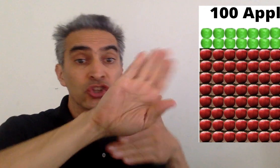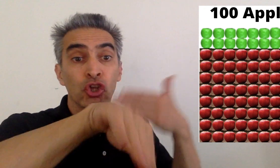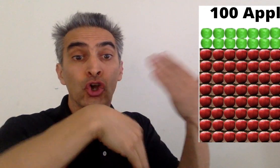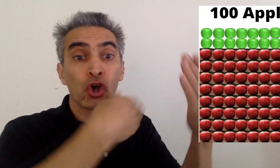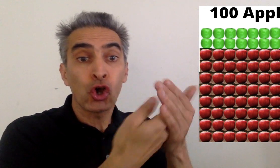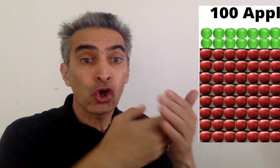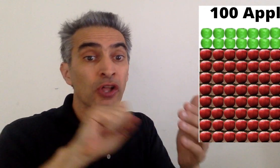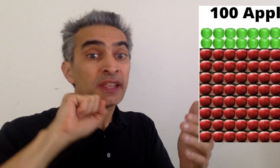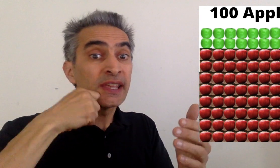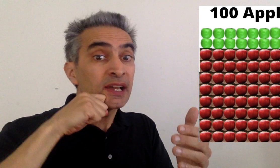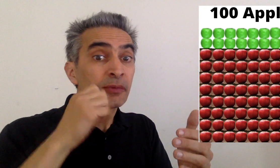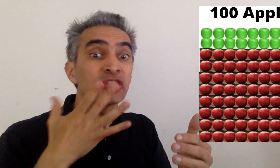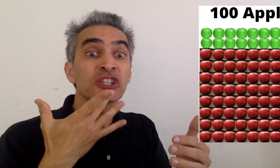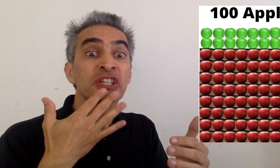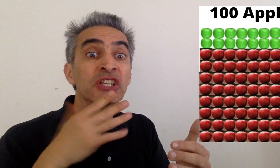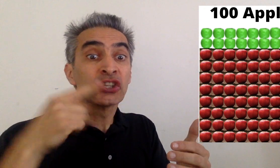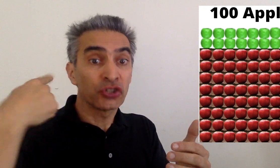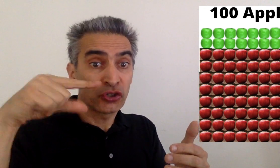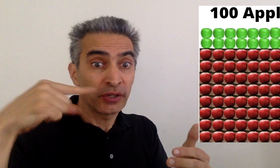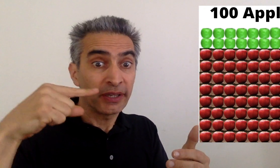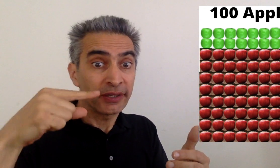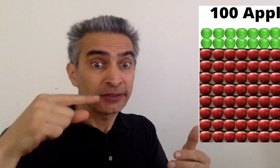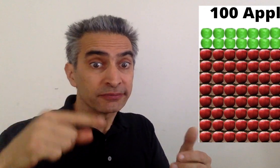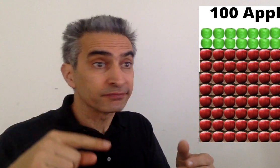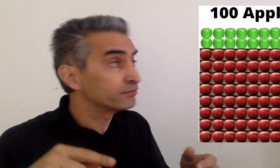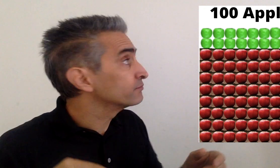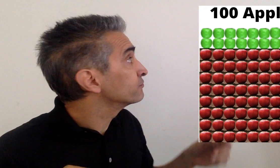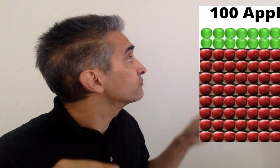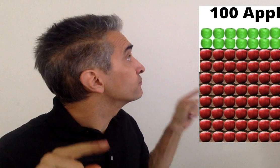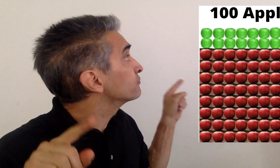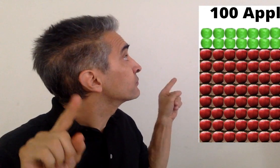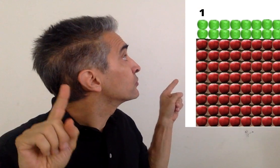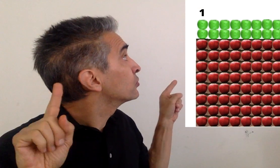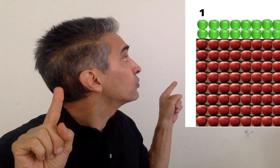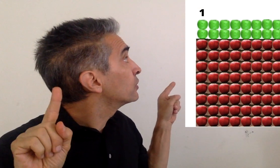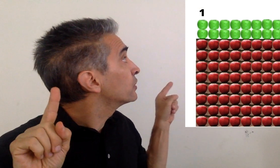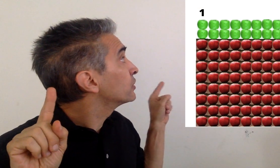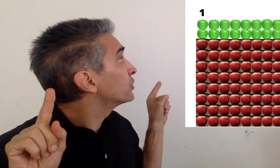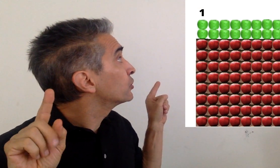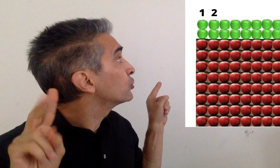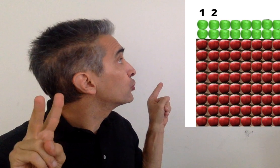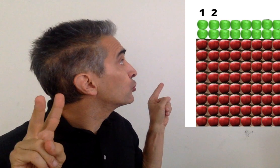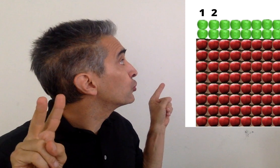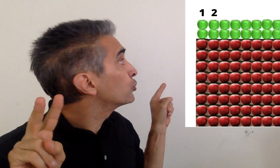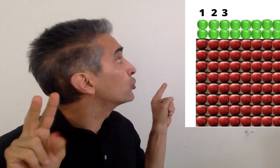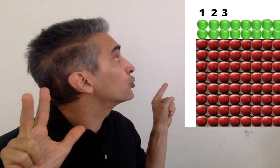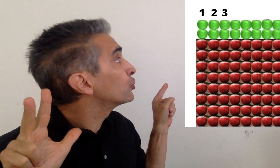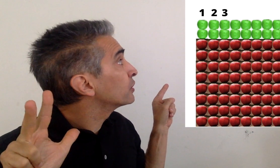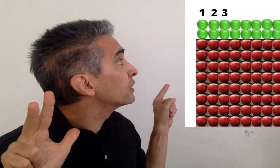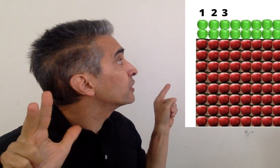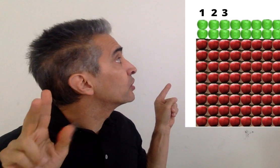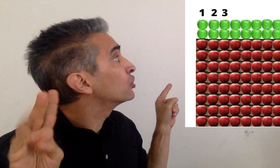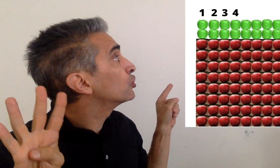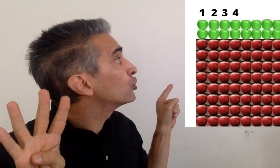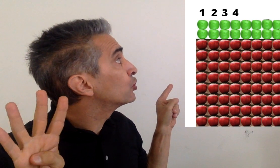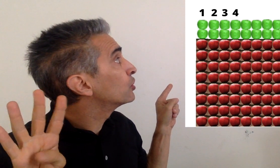Maria counts all the apples that are green. One, two, three, four,